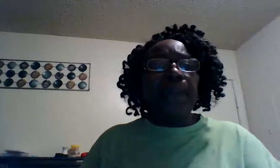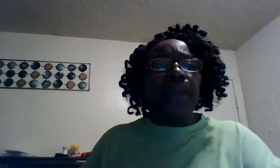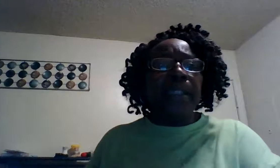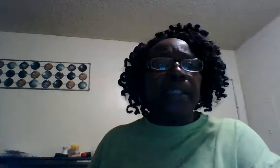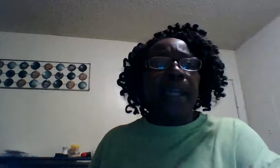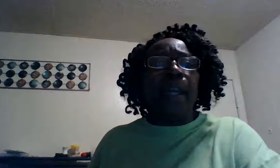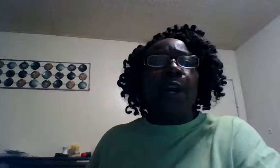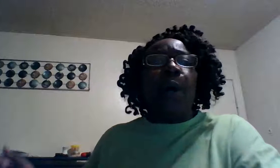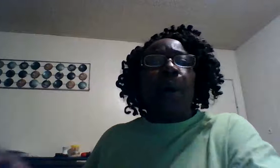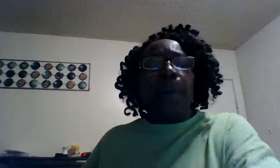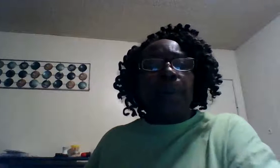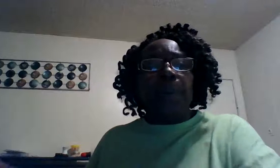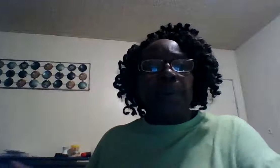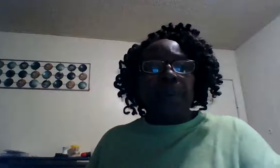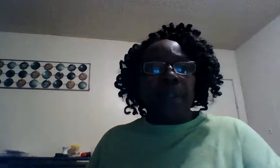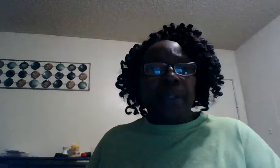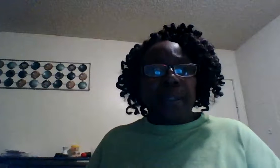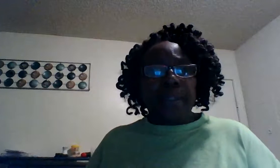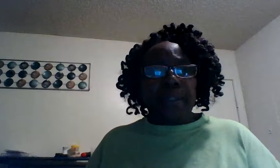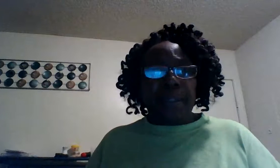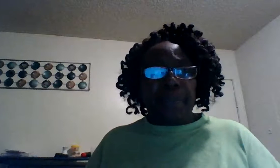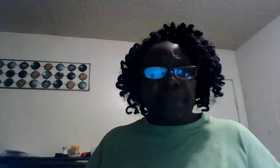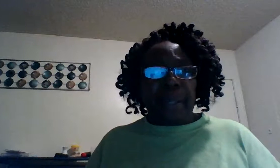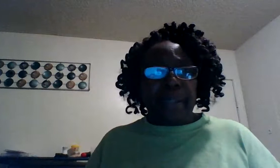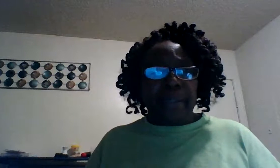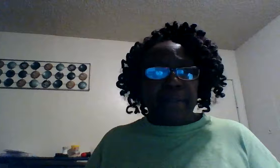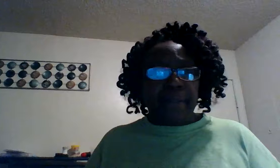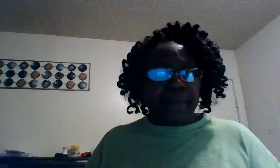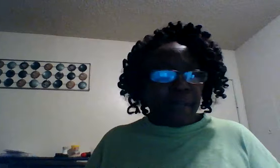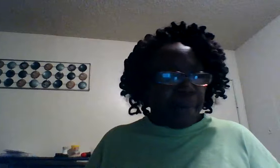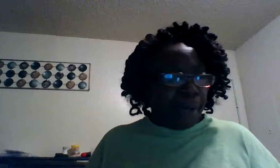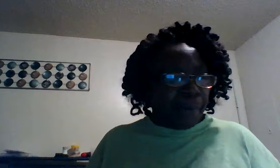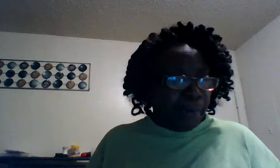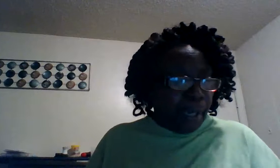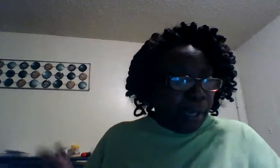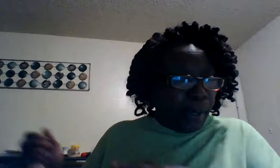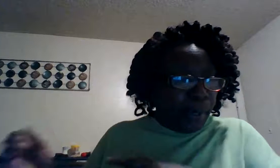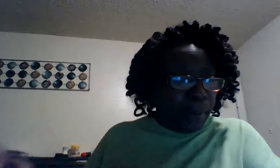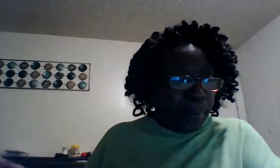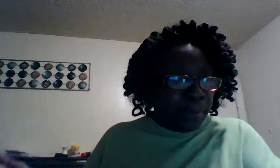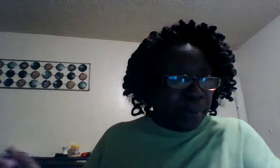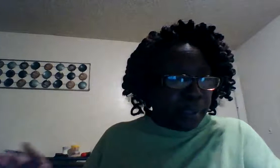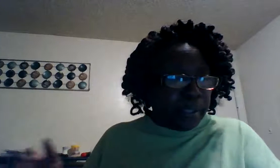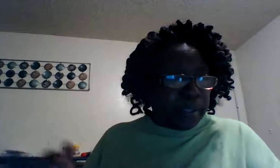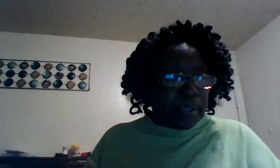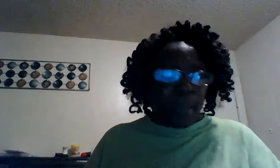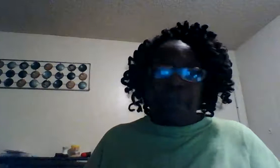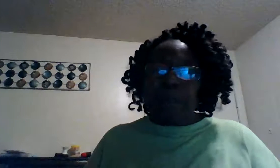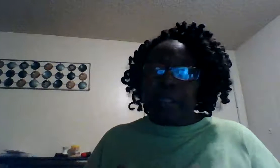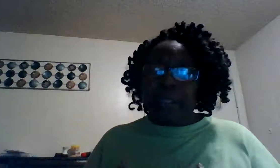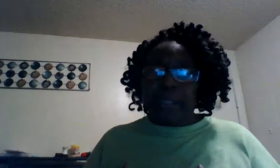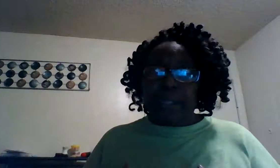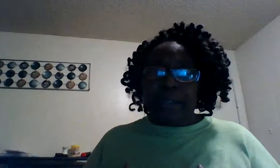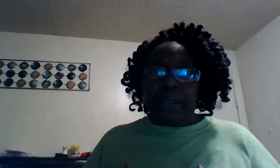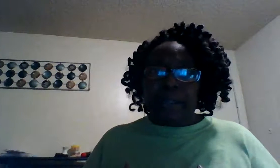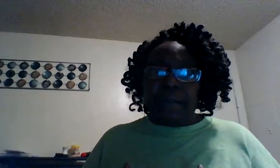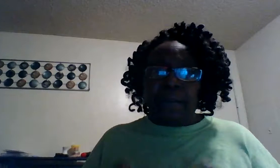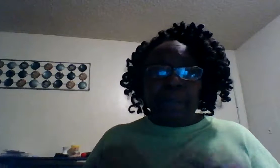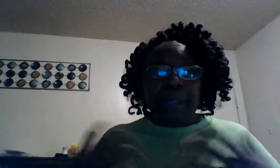is what he said who can separate come on who can separate from the